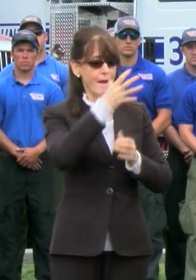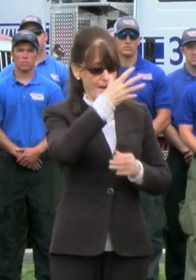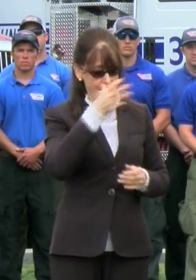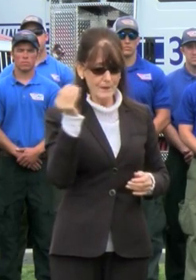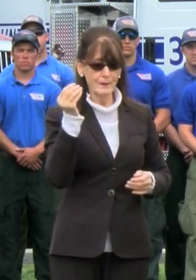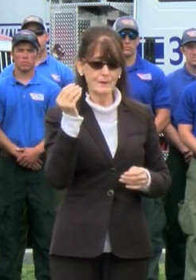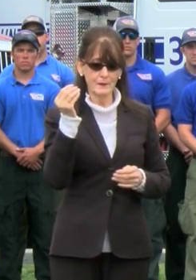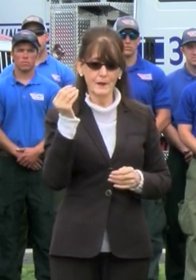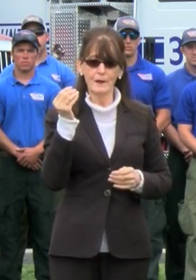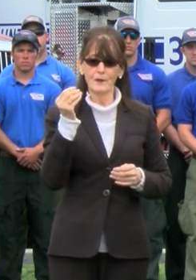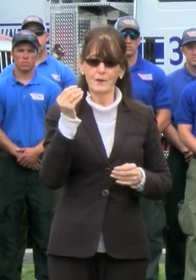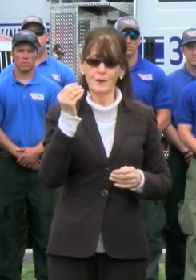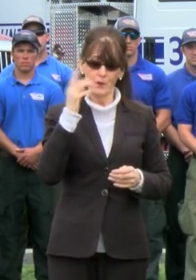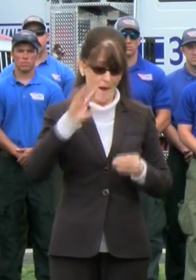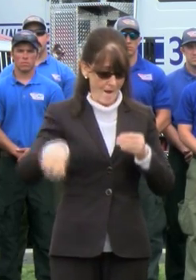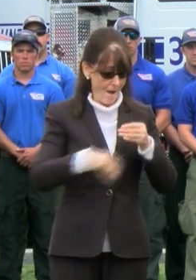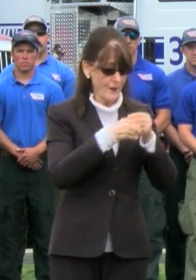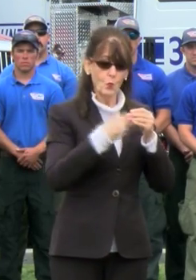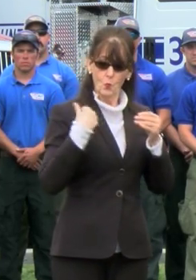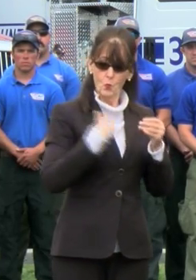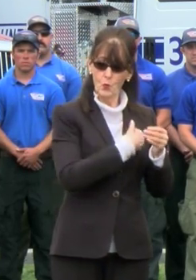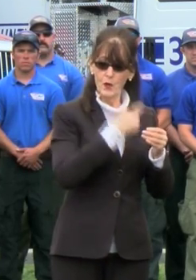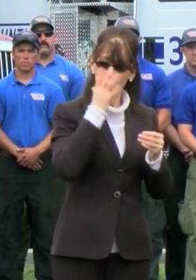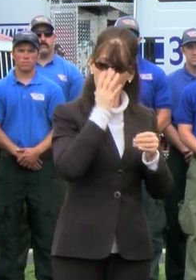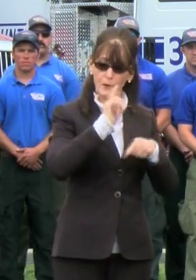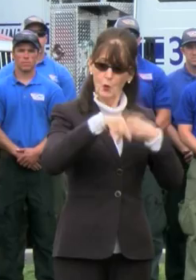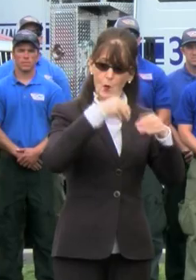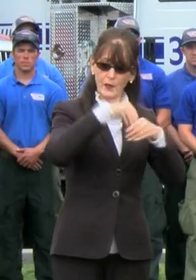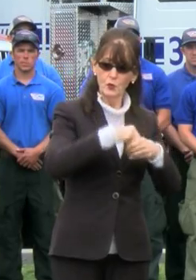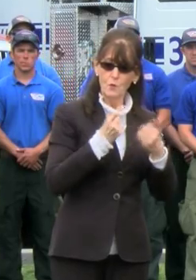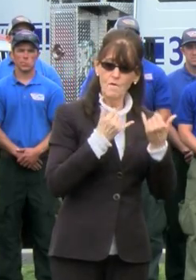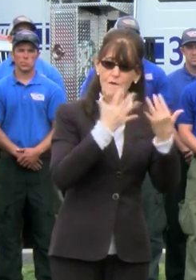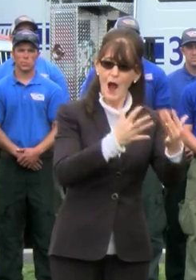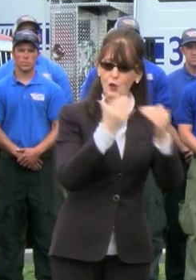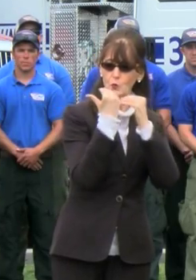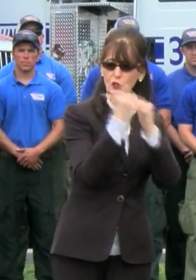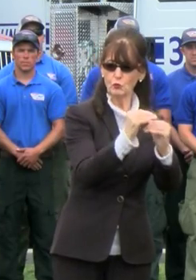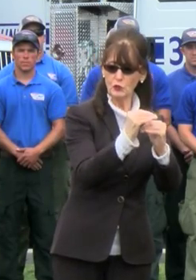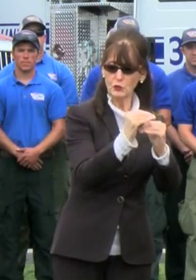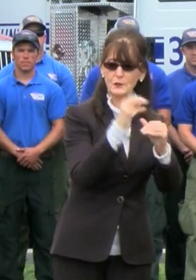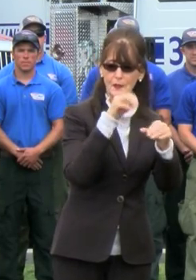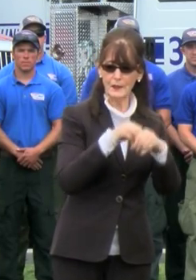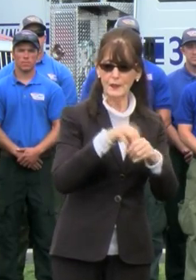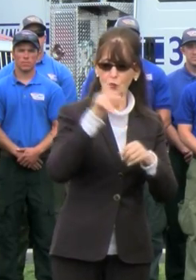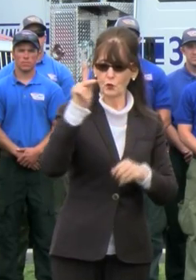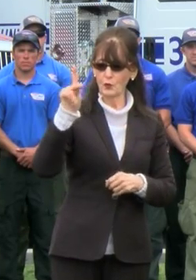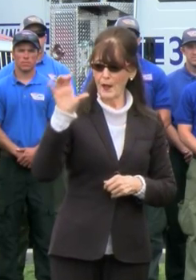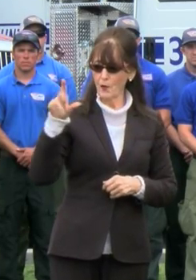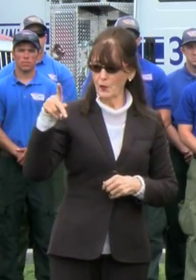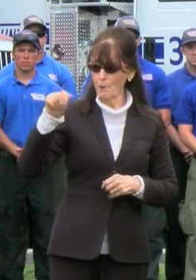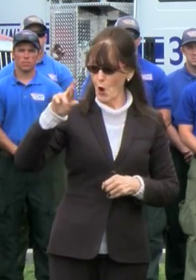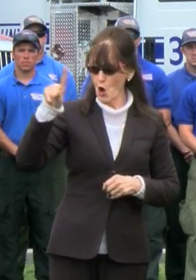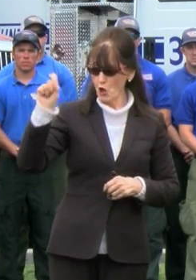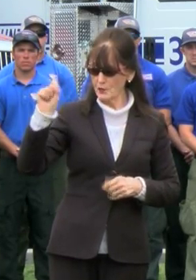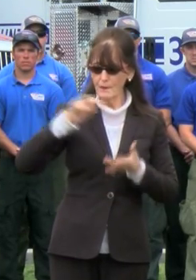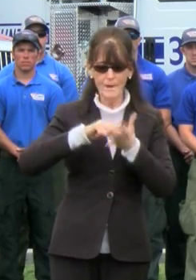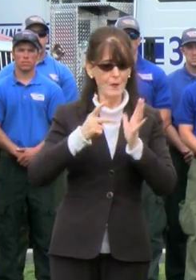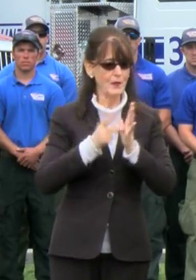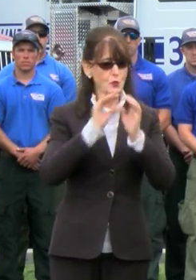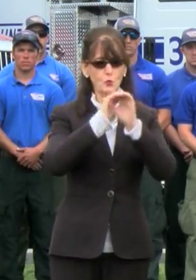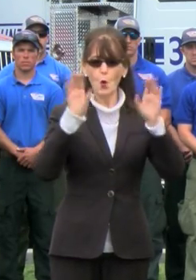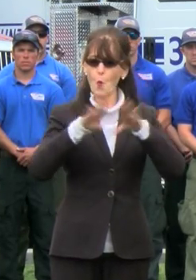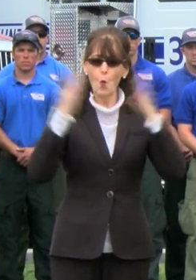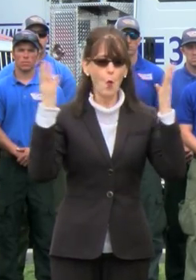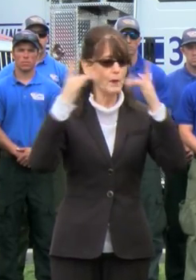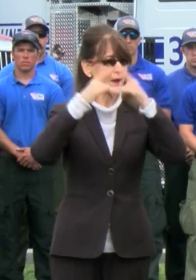And as a note, we will be going into fire restrictions in the Kern County parks. That means no open